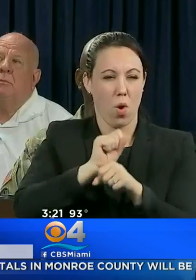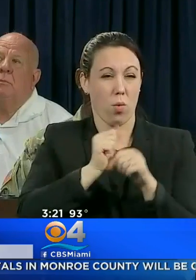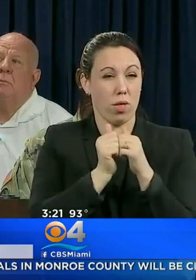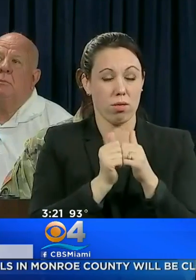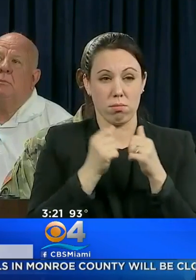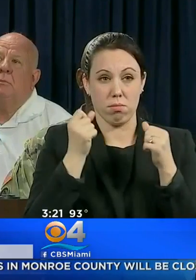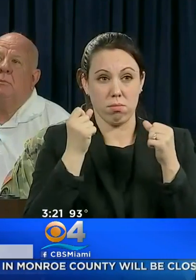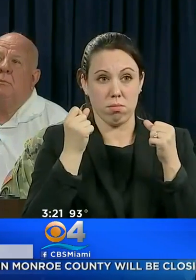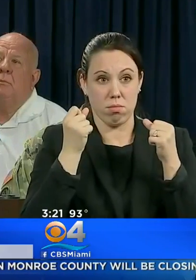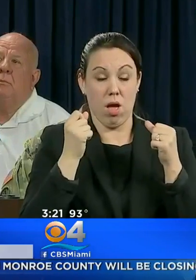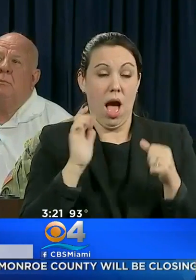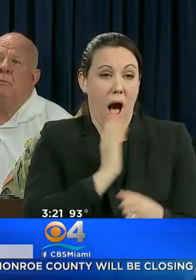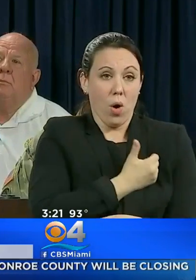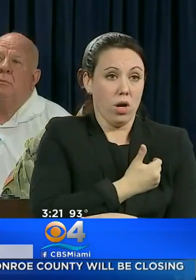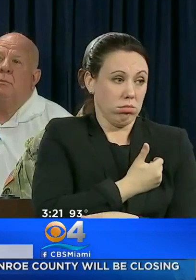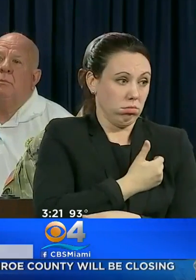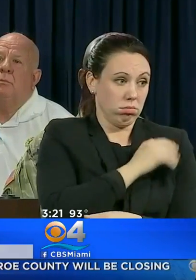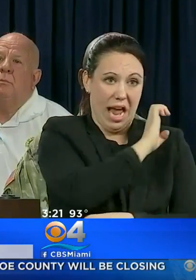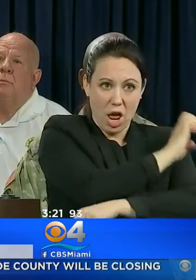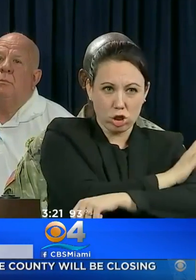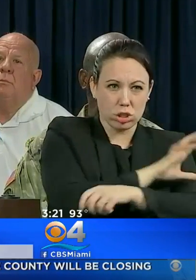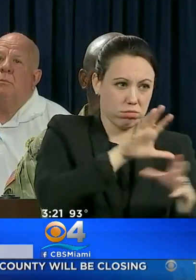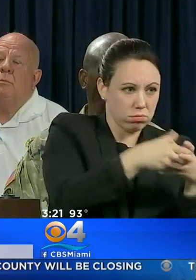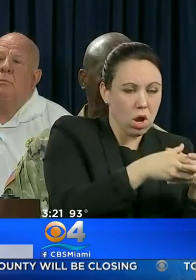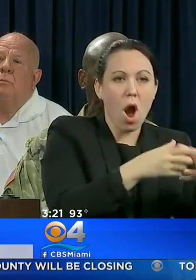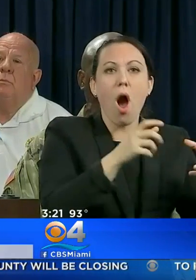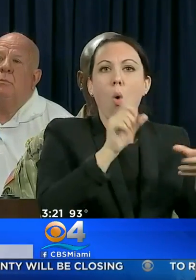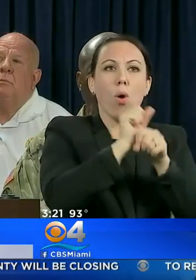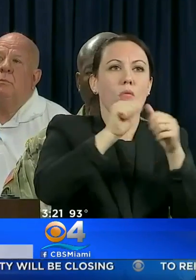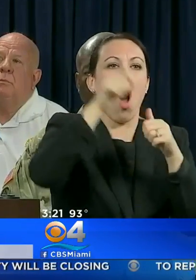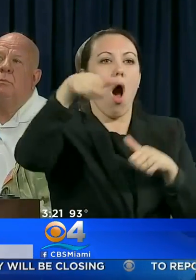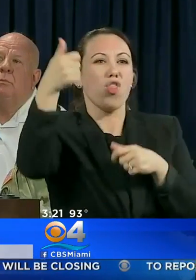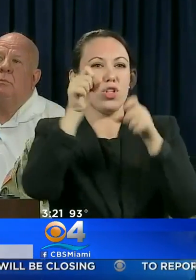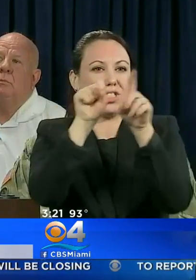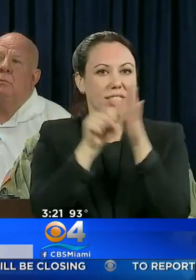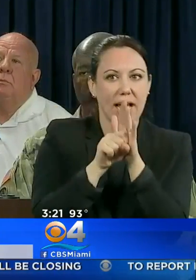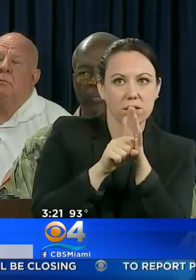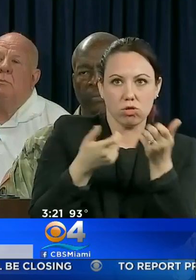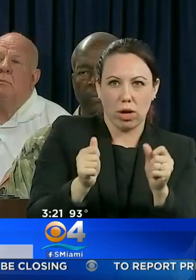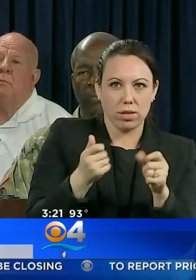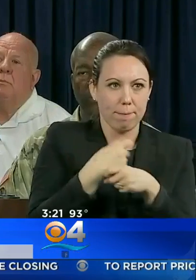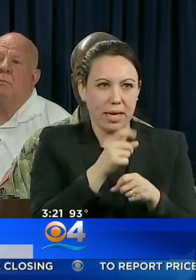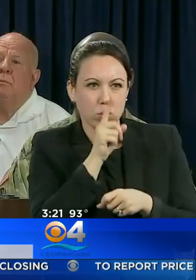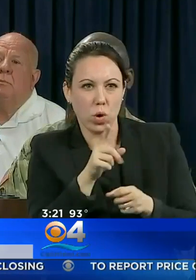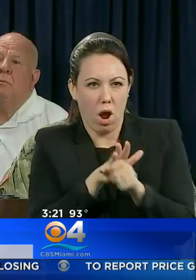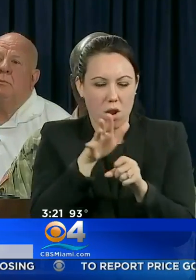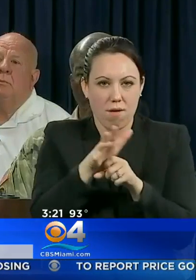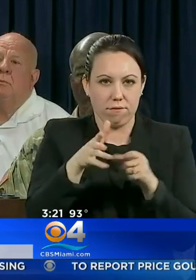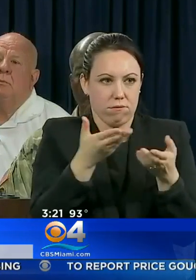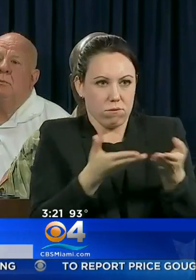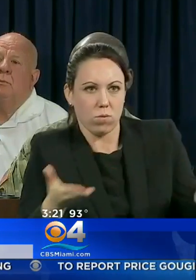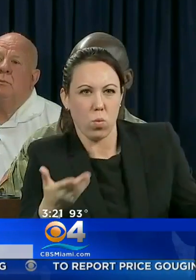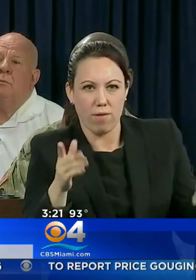MANY OF OUR OUT OF STATE UTILITIES AND ELECTRICAL CONTRACTING COMPANIES TO SECURE ADDITIONAL RESOURCES.